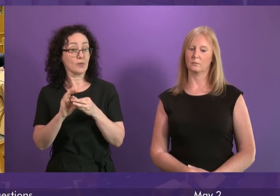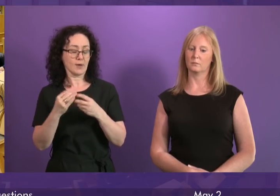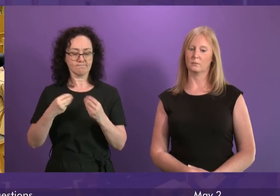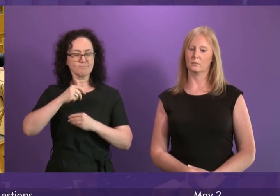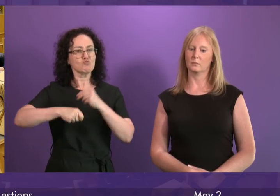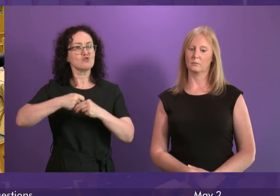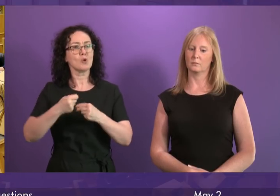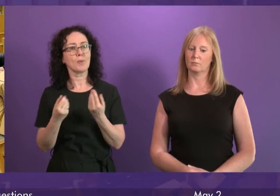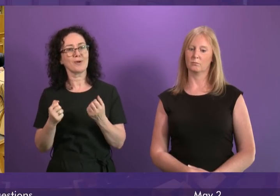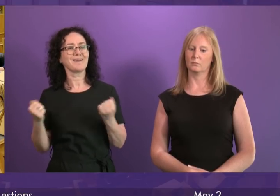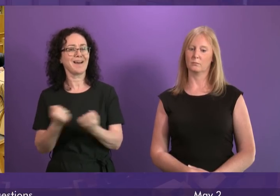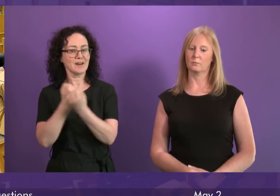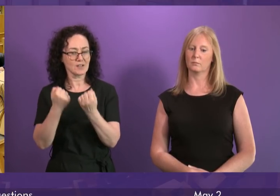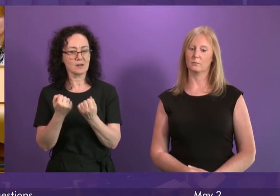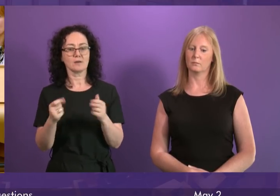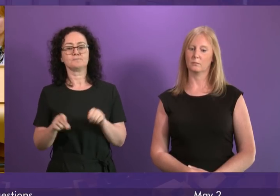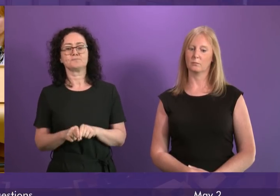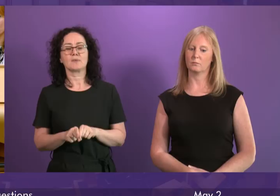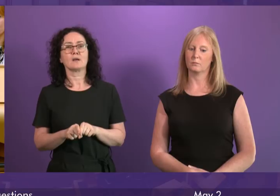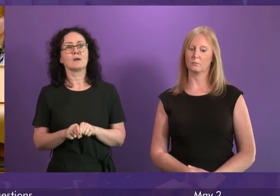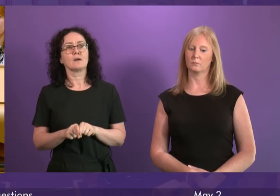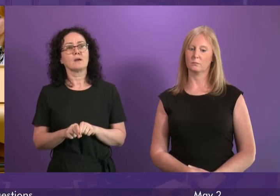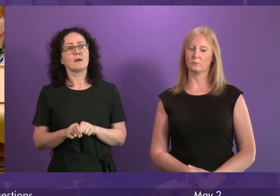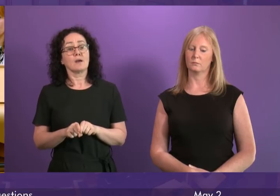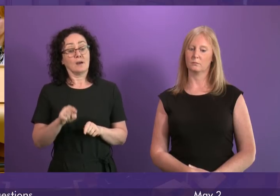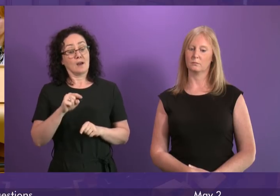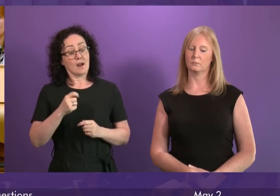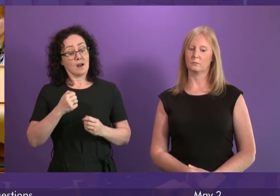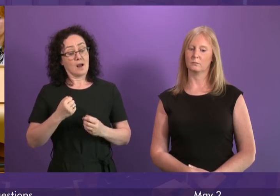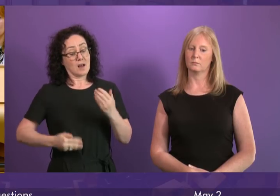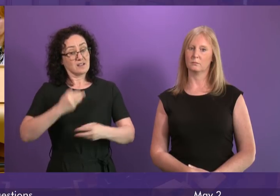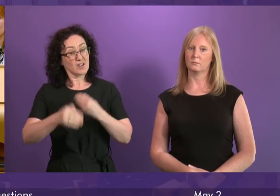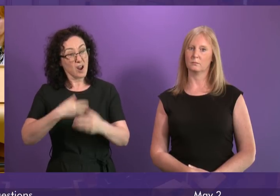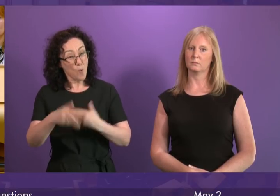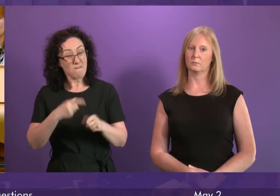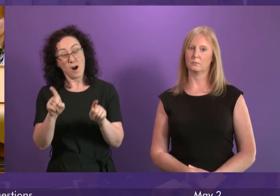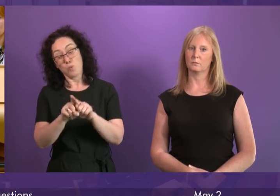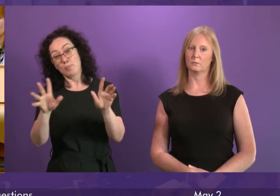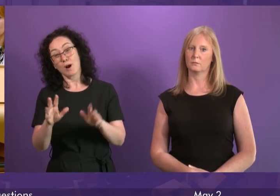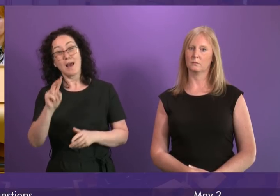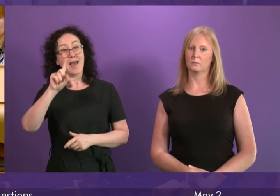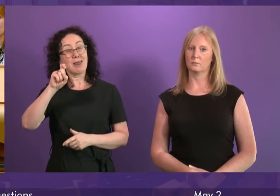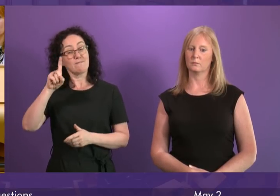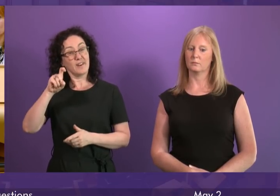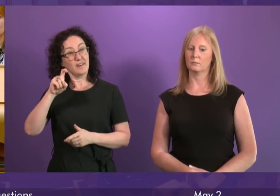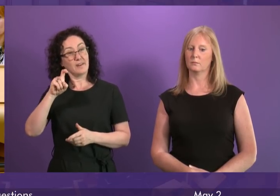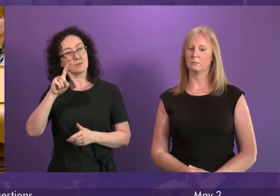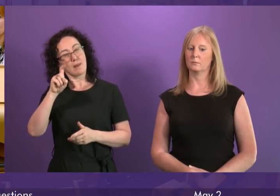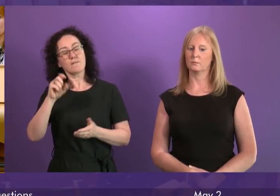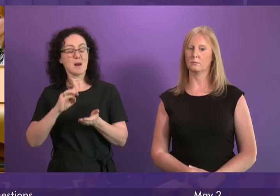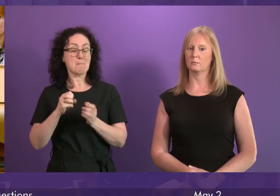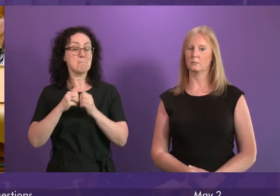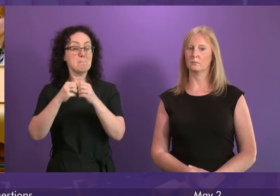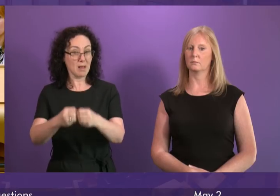energy and low-carbon energy. The turnover from that sector is around £11 billion a year. But I've been very frank that